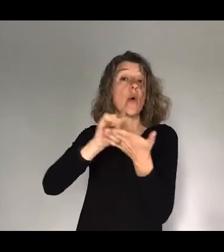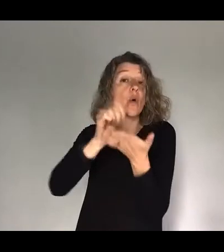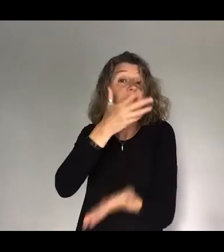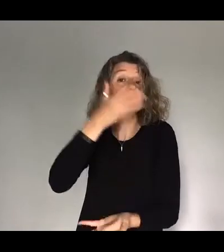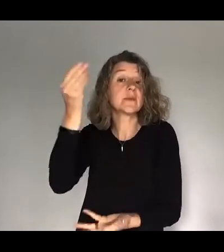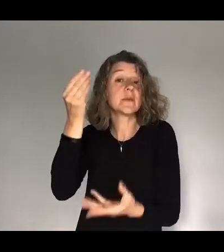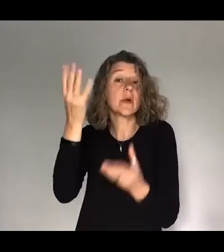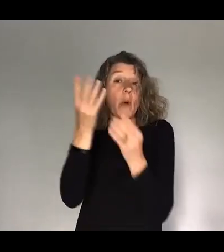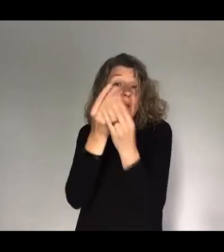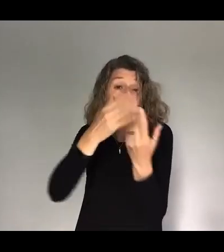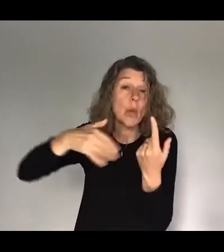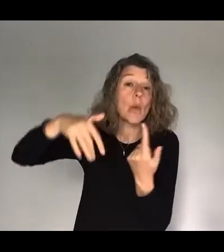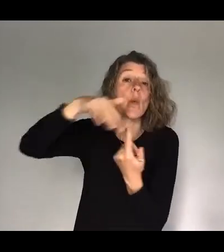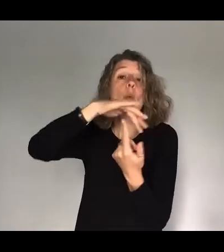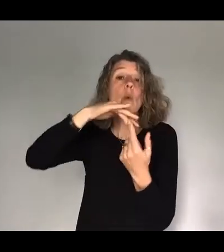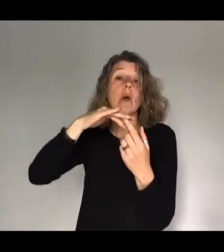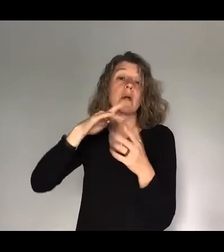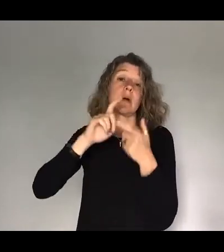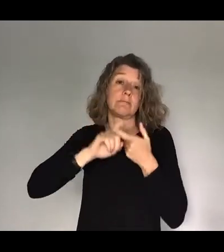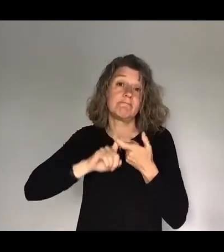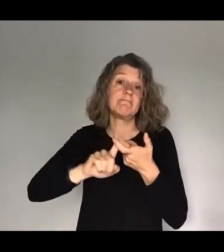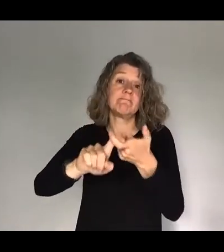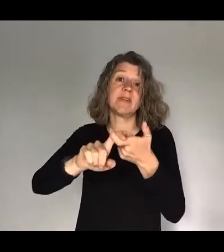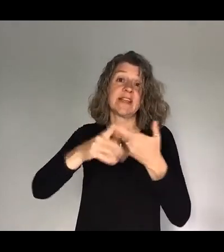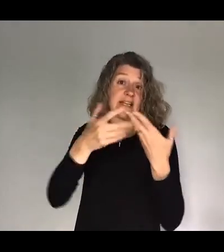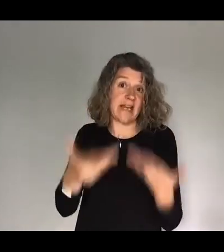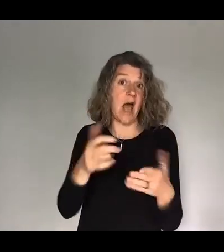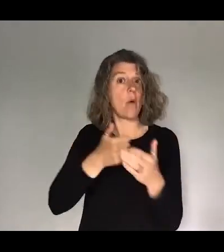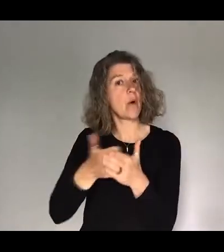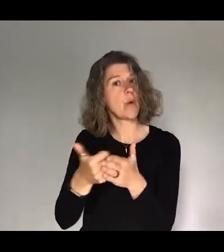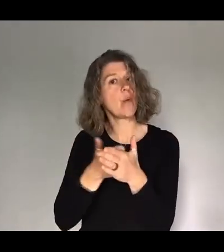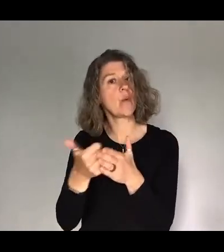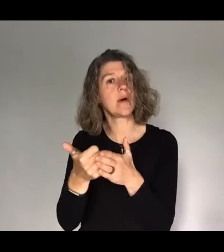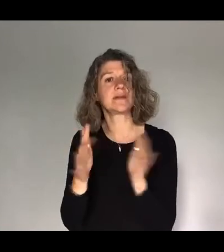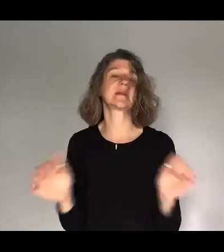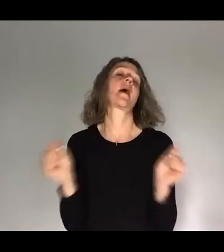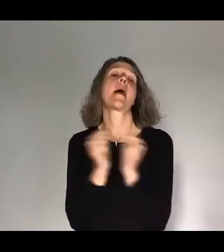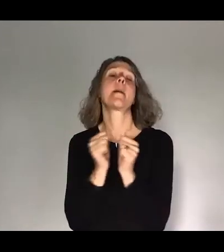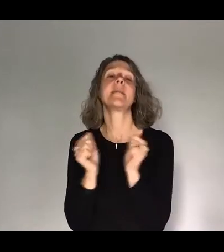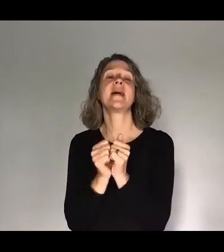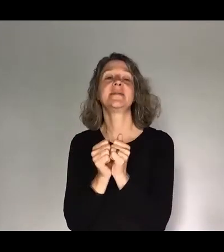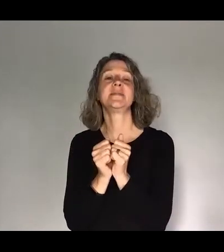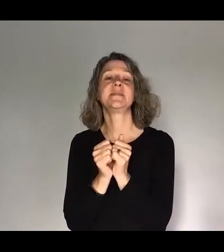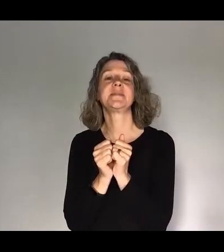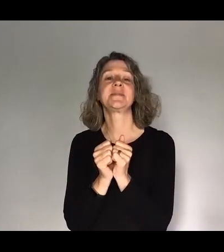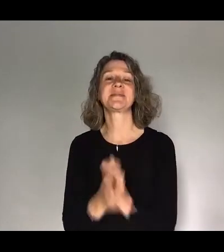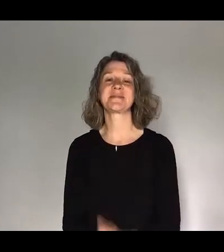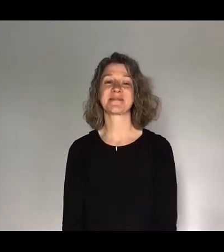among you and remain you both now and always amen amen what an